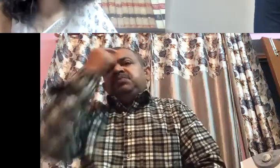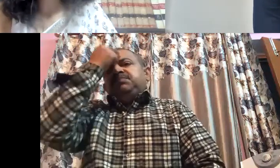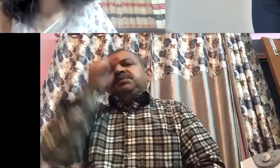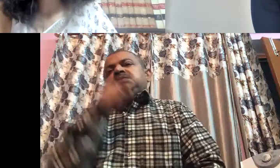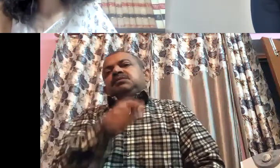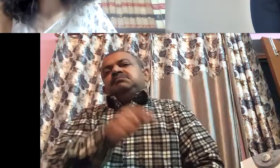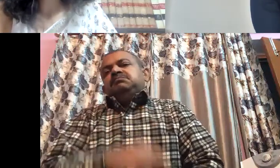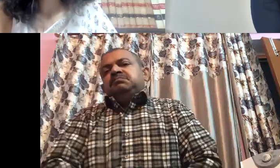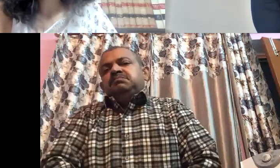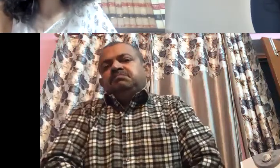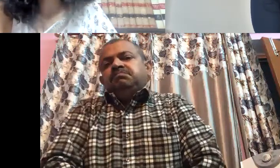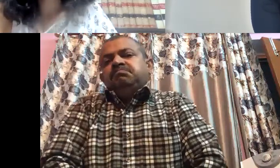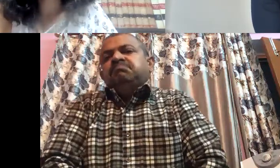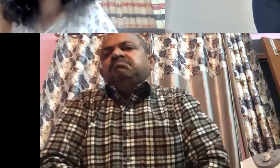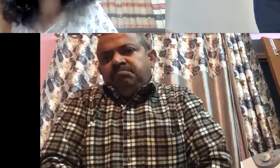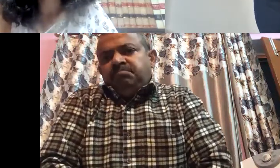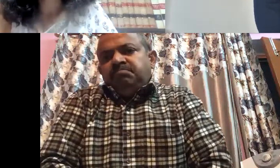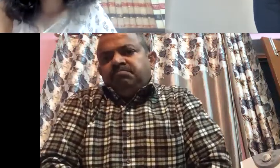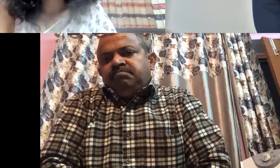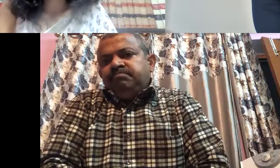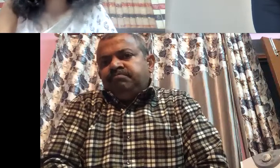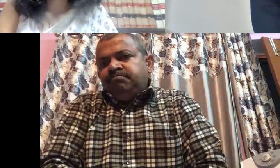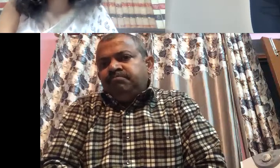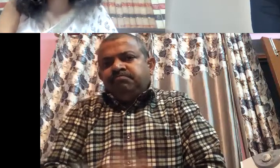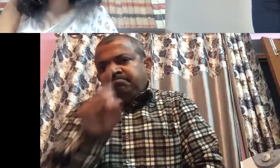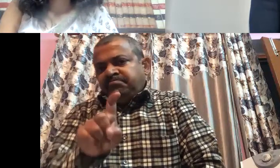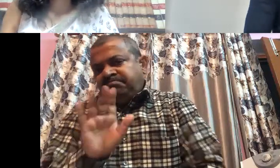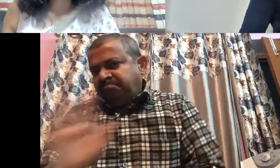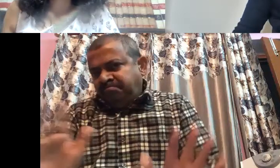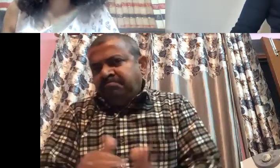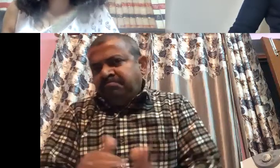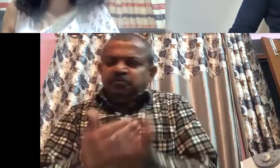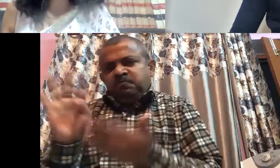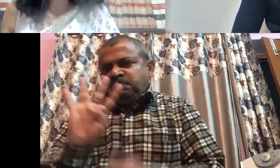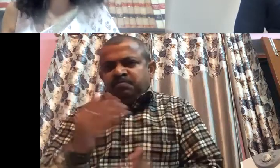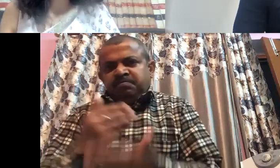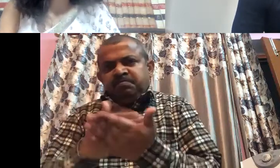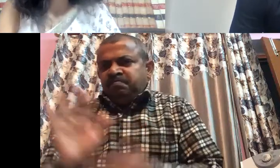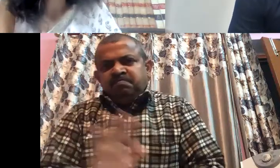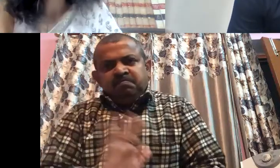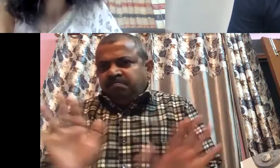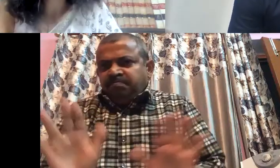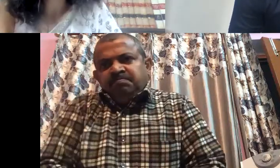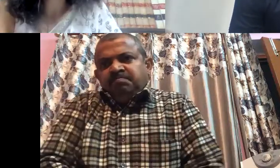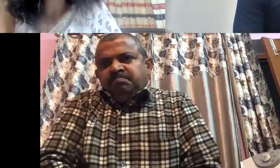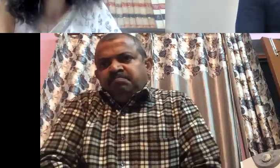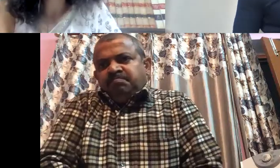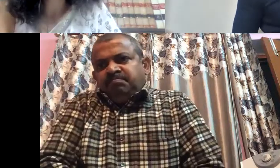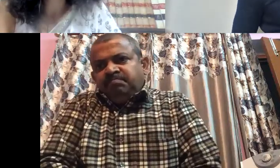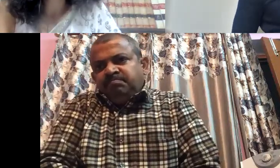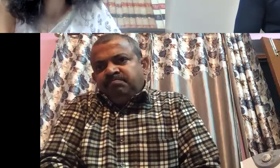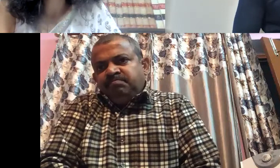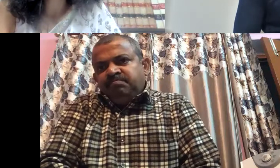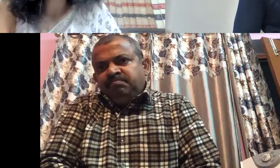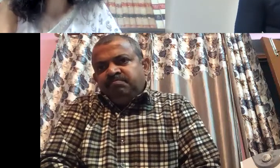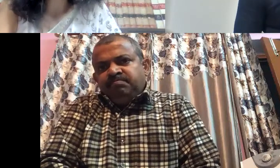So what was the reason how people are getting this kind of certificates from CMOS and government department for the disability? I just want to say this thing. That's it.